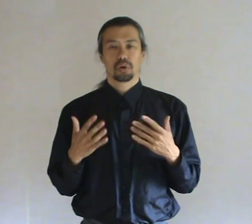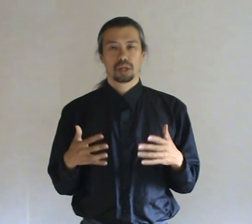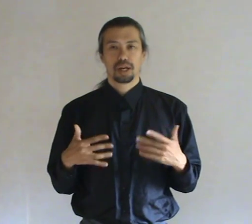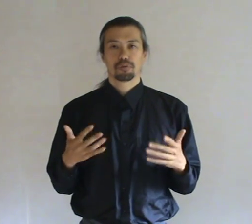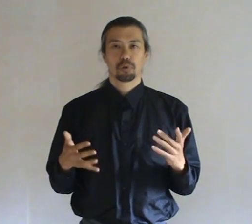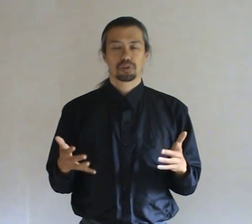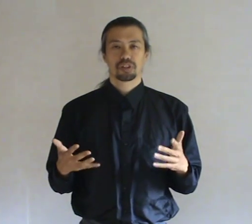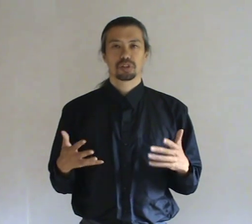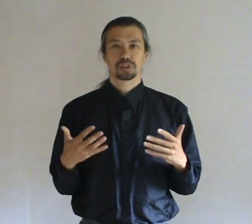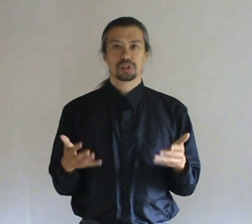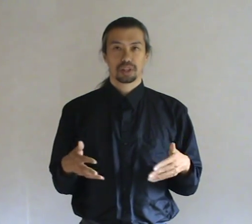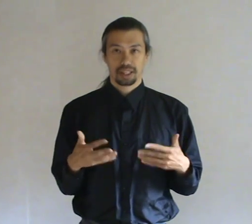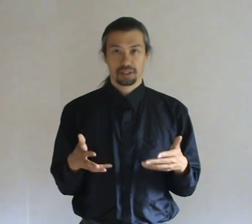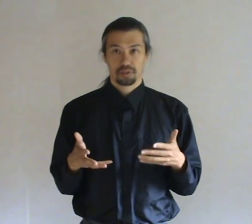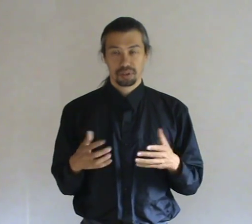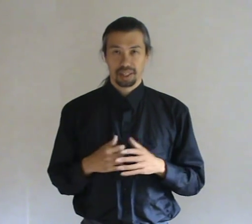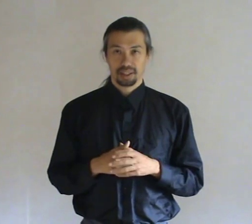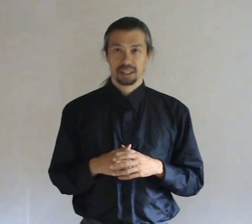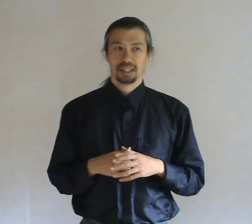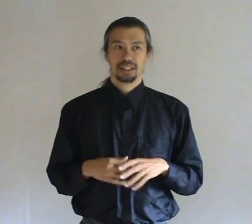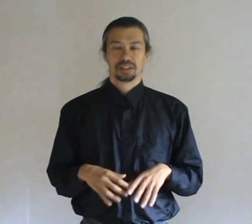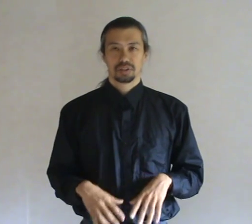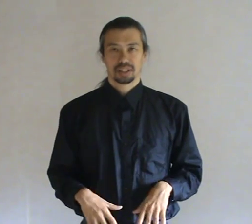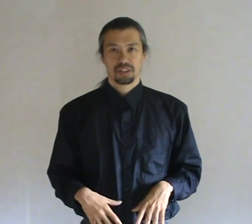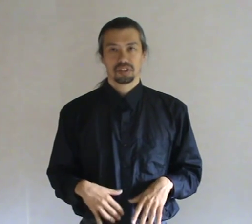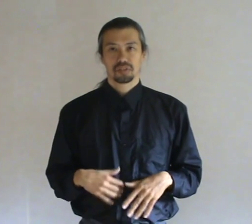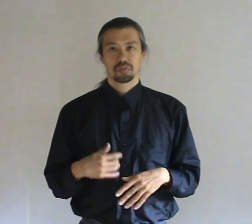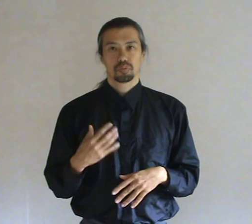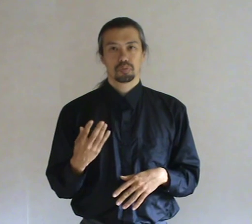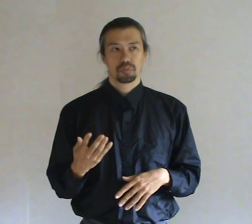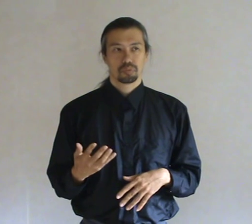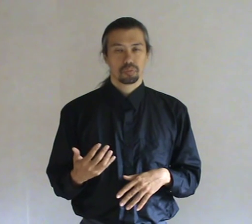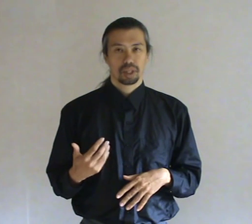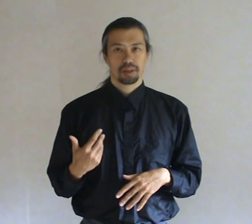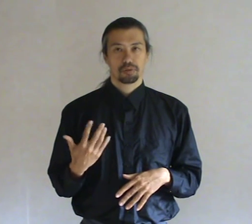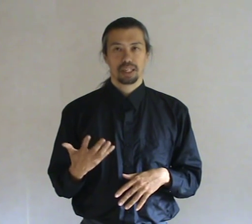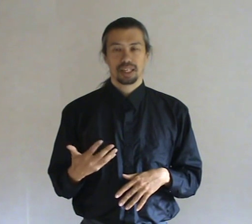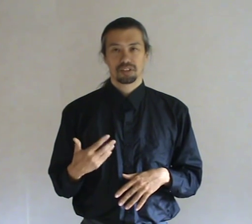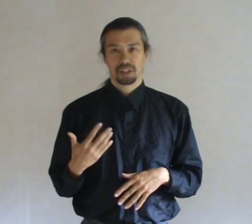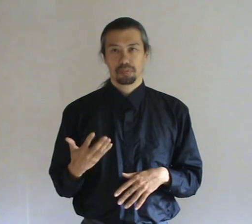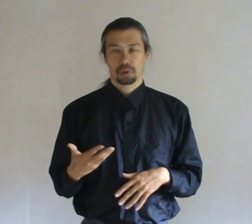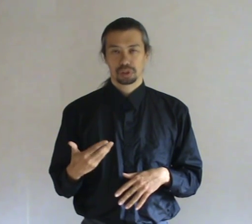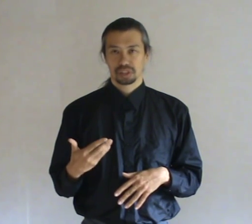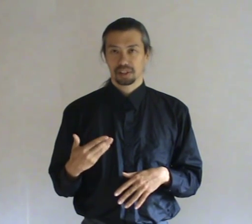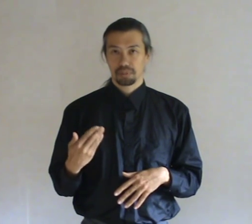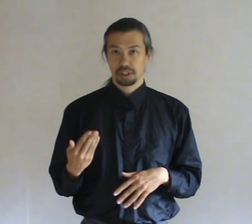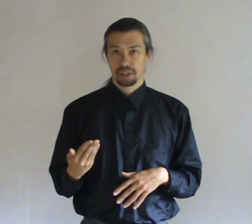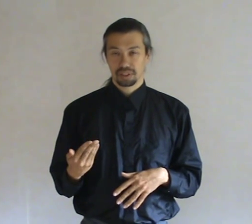own life force does not circulate there. So that these feelings and emotions cannot be triggered